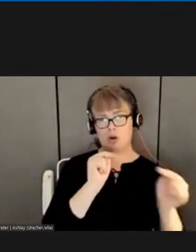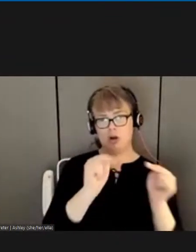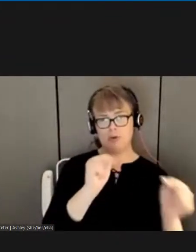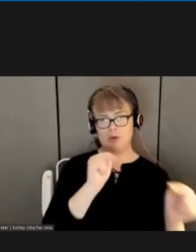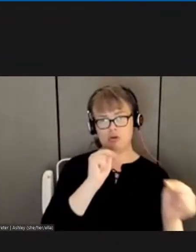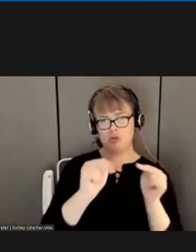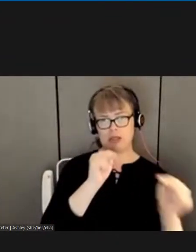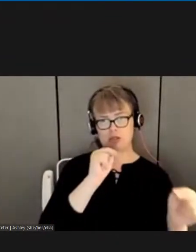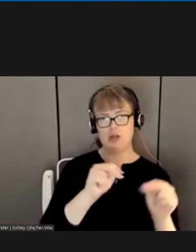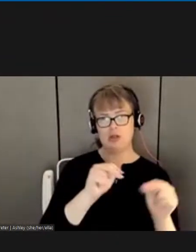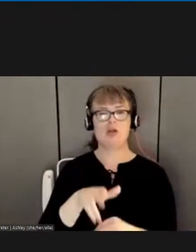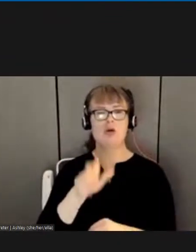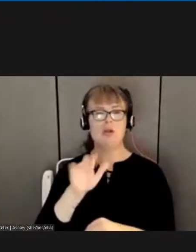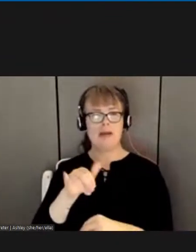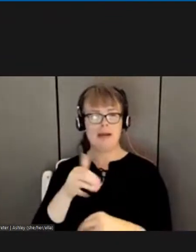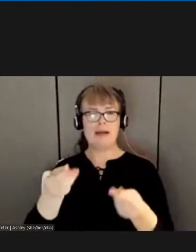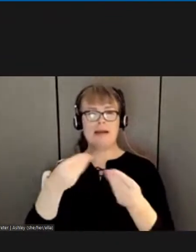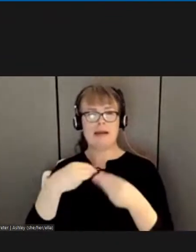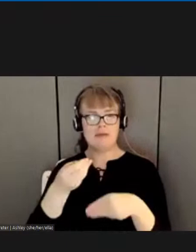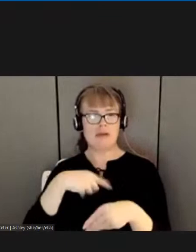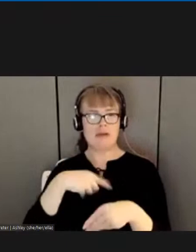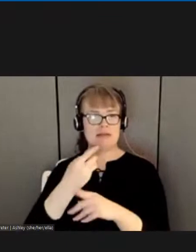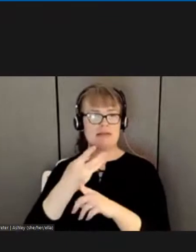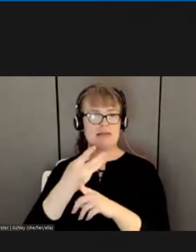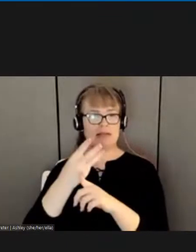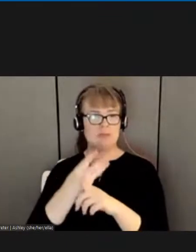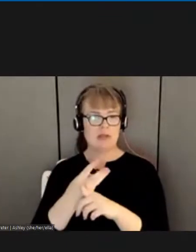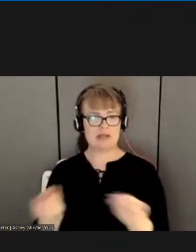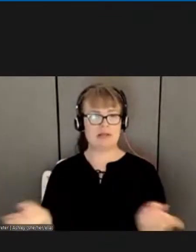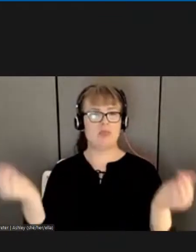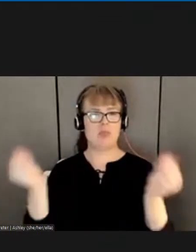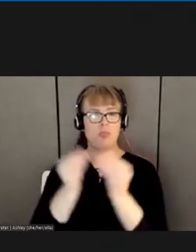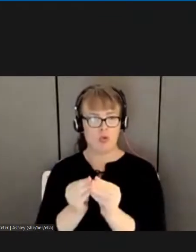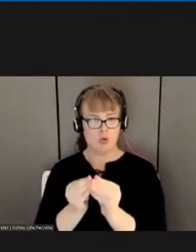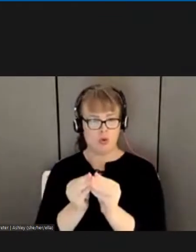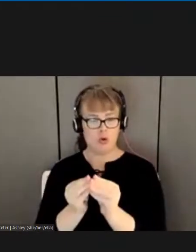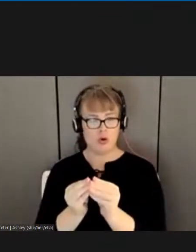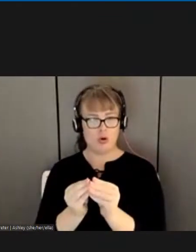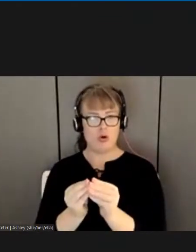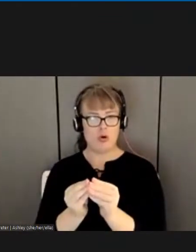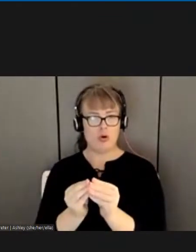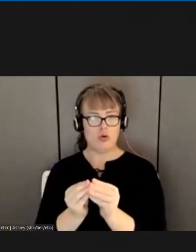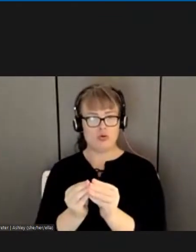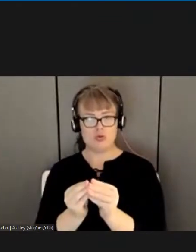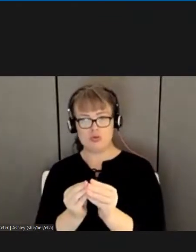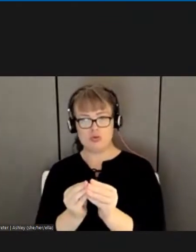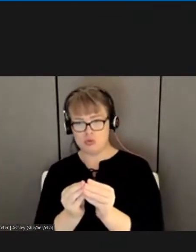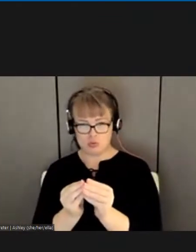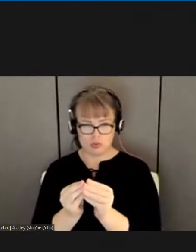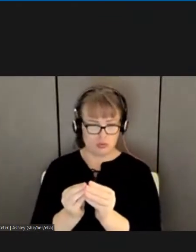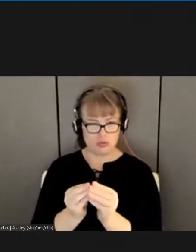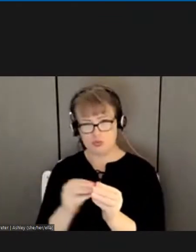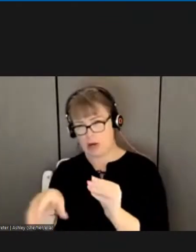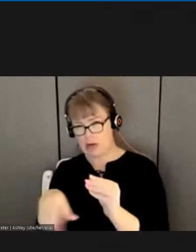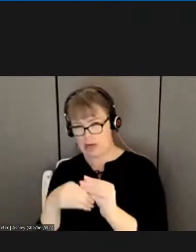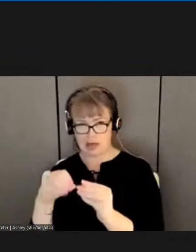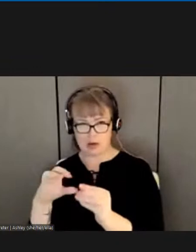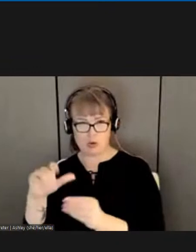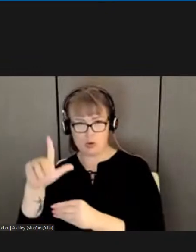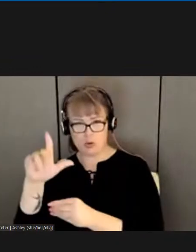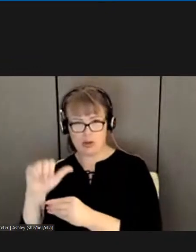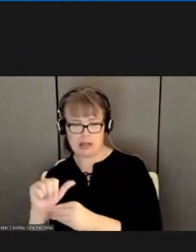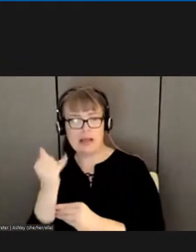COLA would be due if we don't get a voluntary agreement and things are delayed.